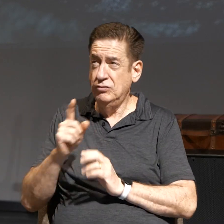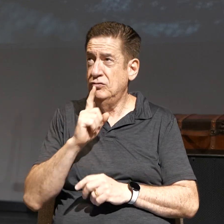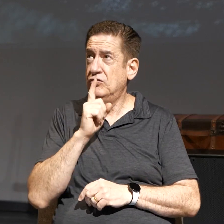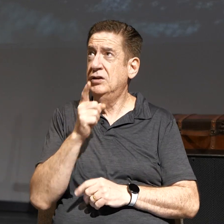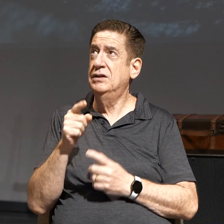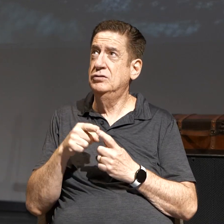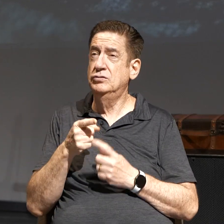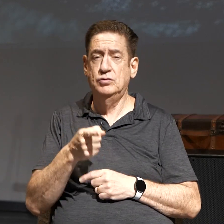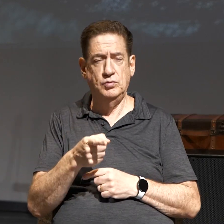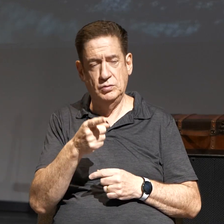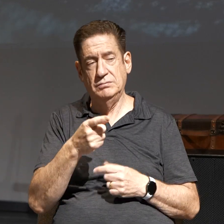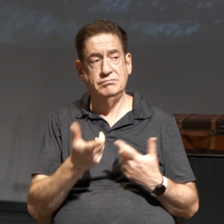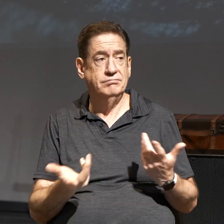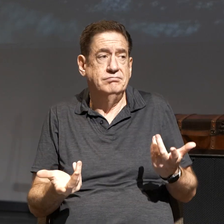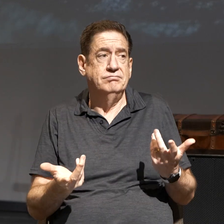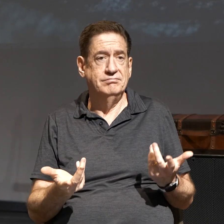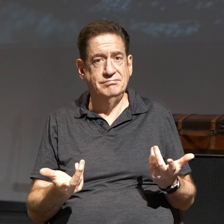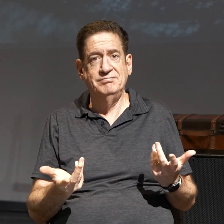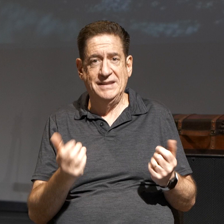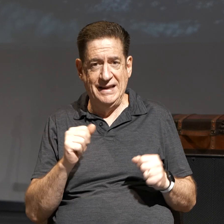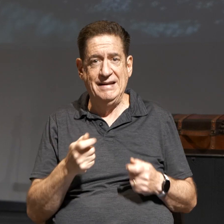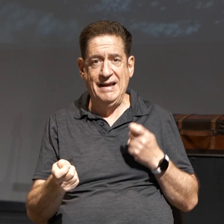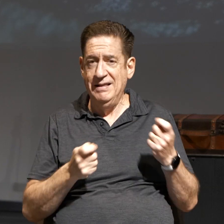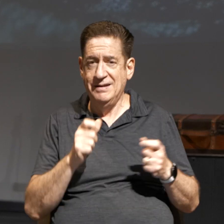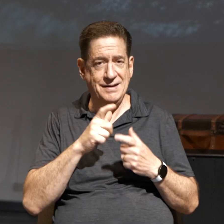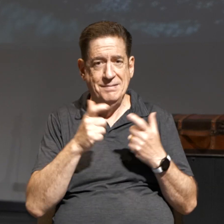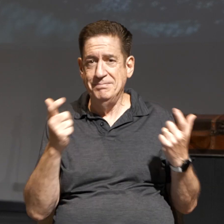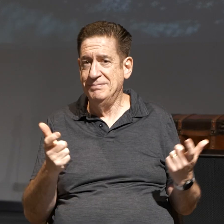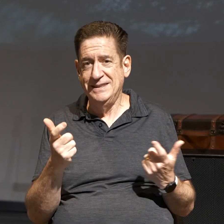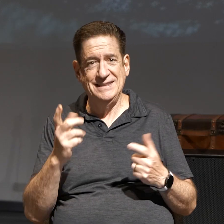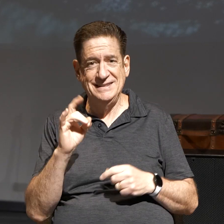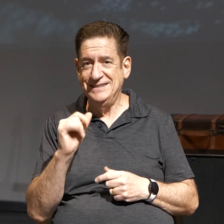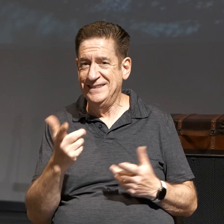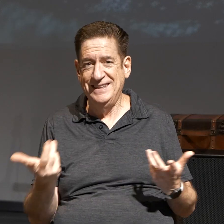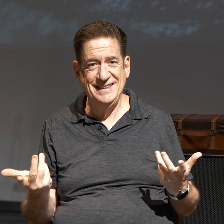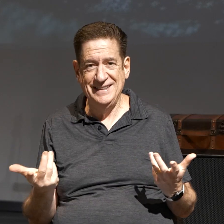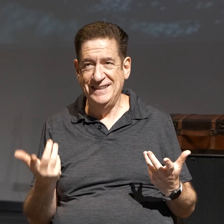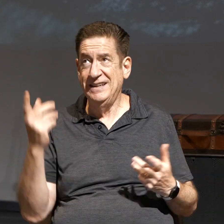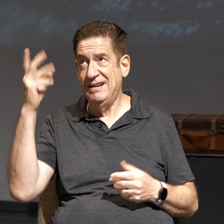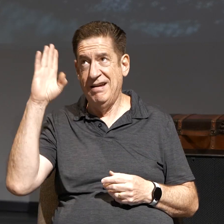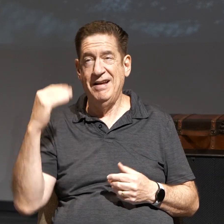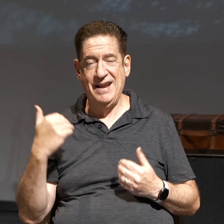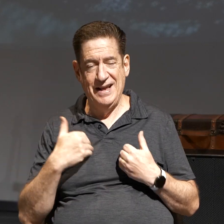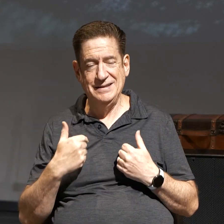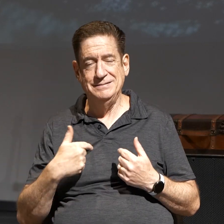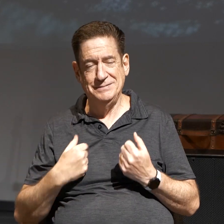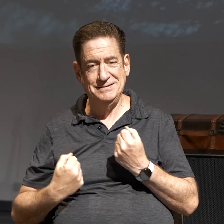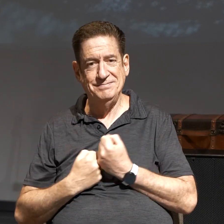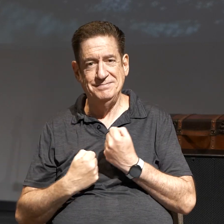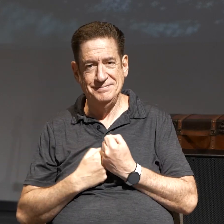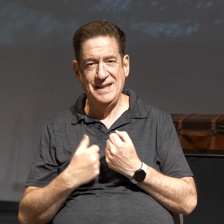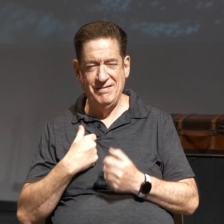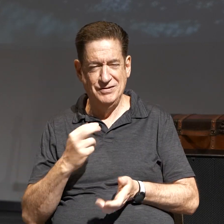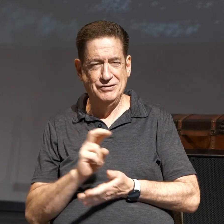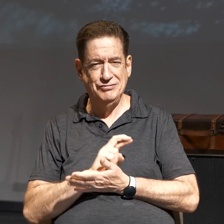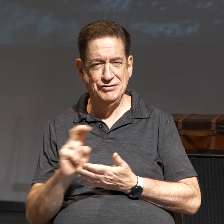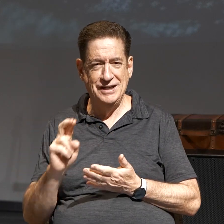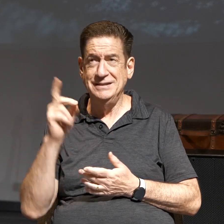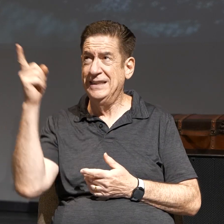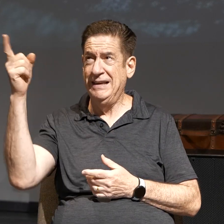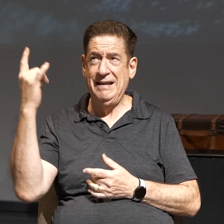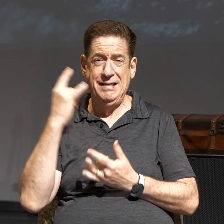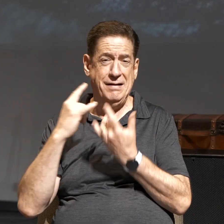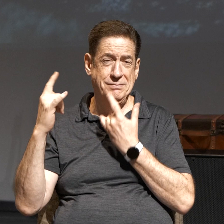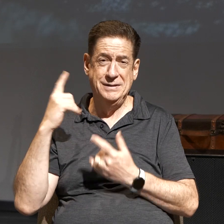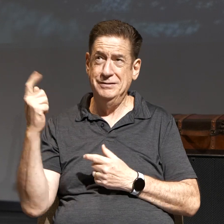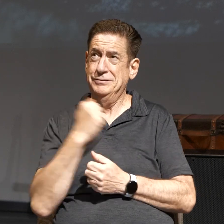you that you can shrug it off and you can handle it. No big deal. Water not a duck's back. I have righteousness in Him. He loves me. He